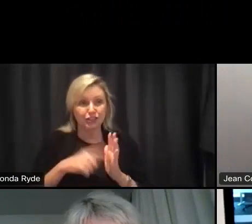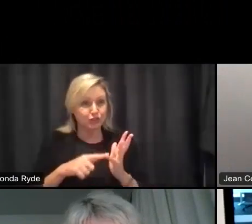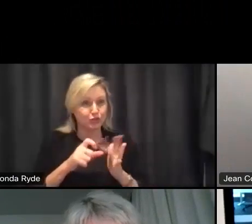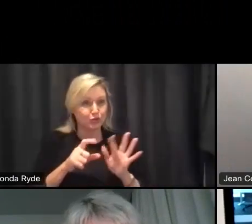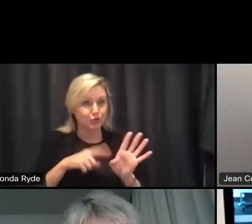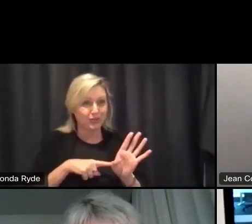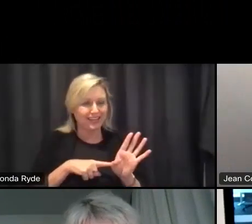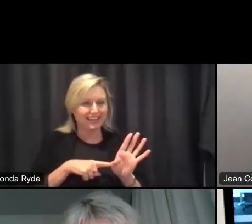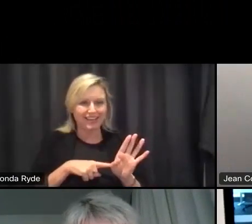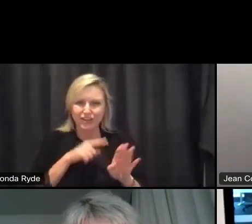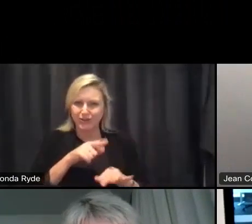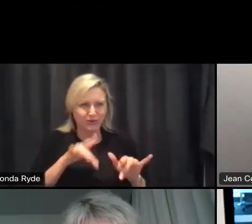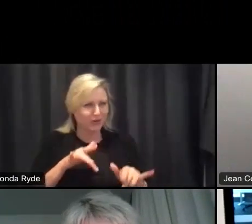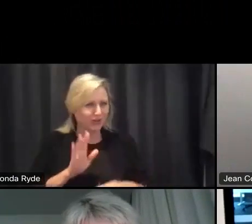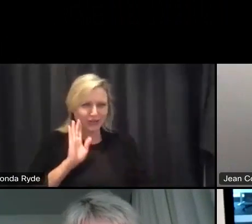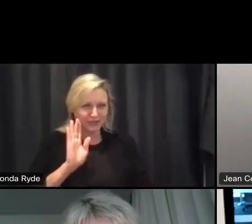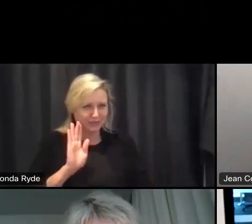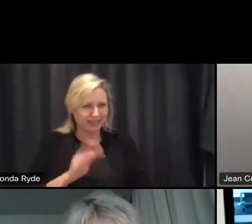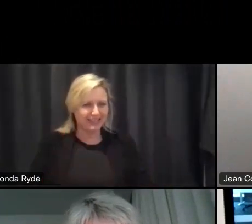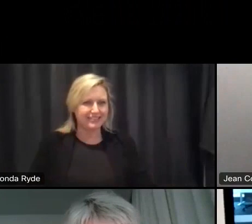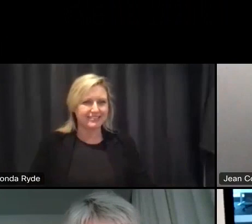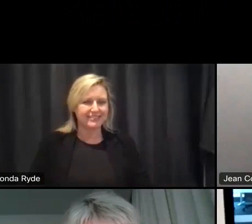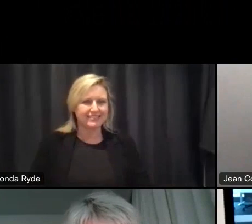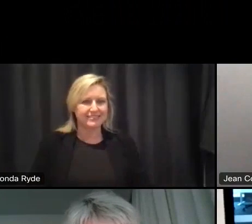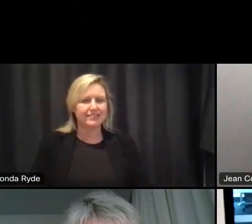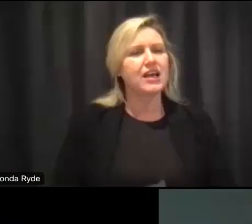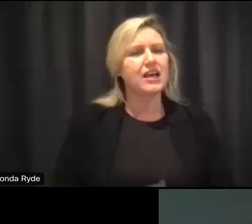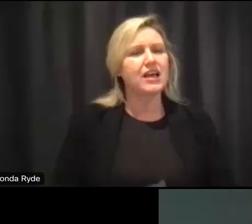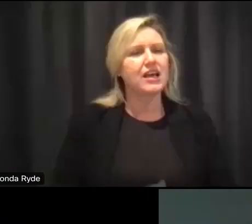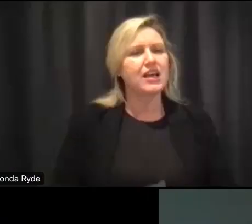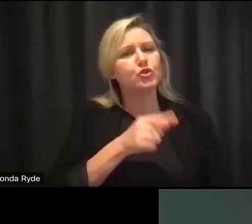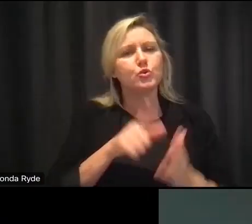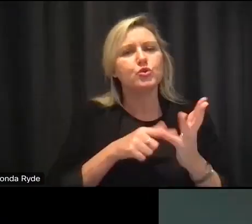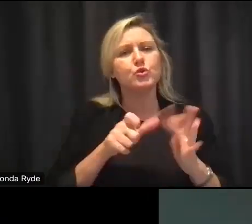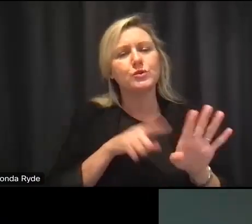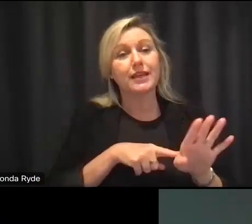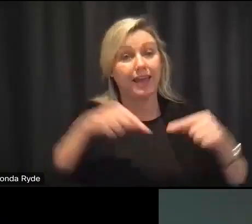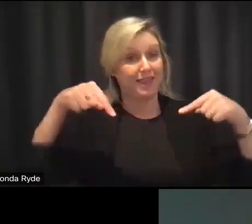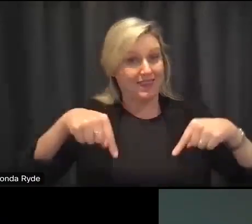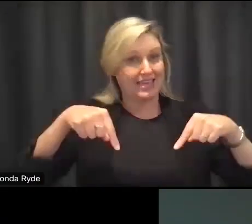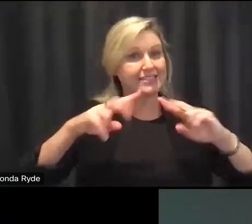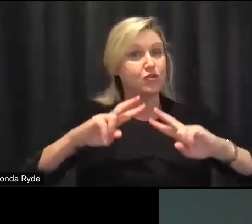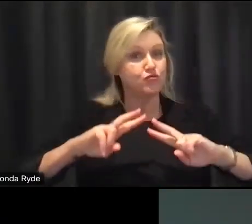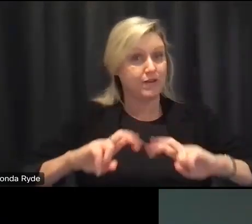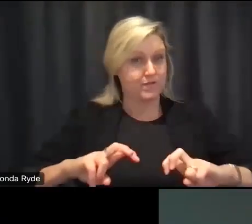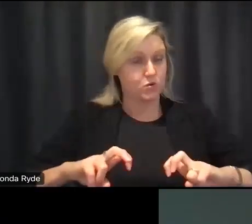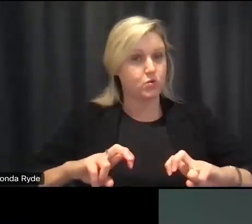given you any time yet um how will this review uh change how uh